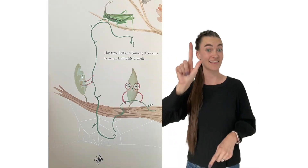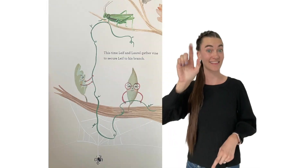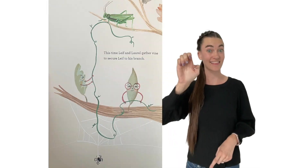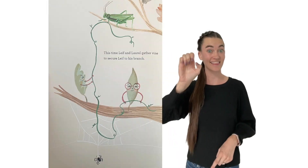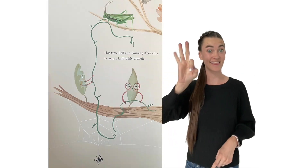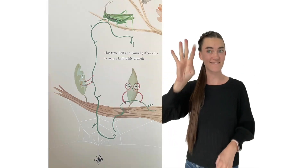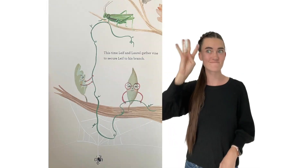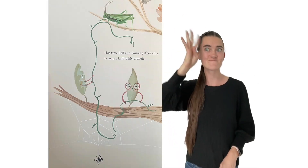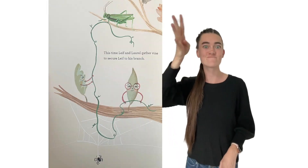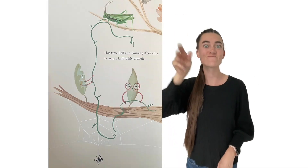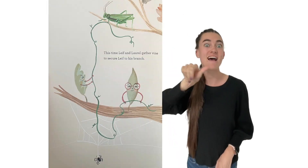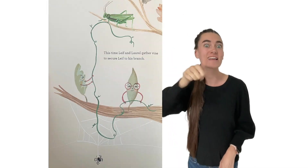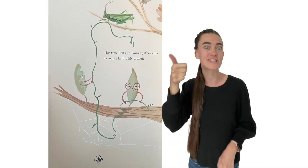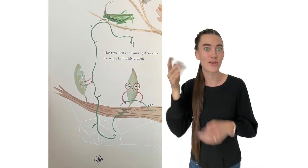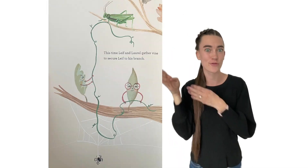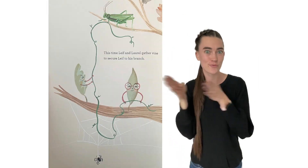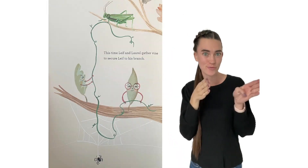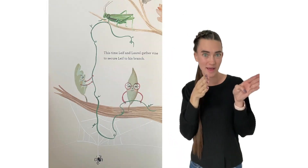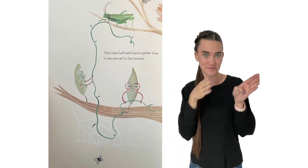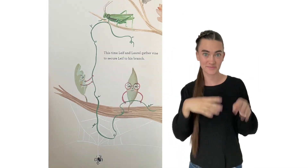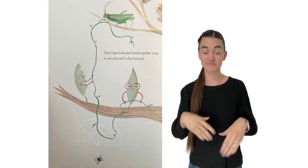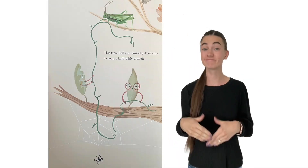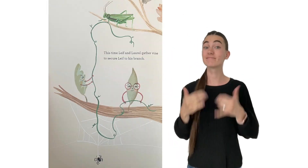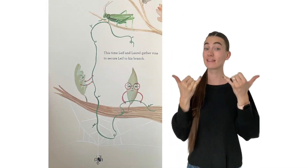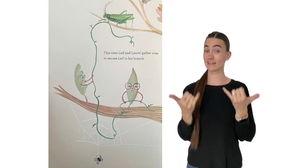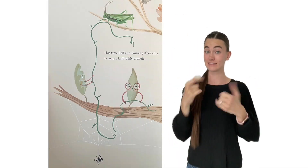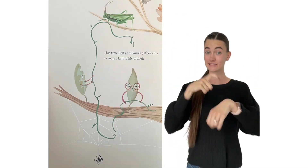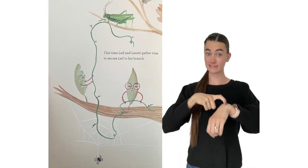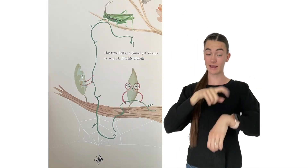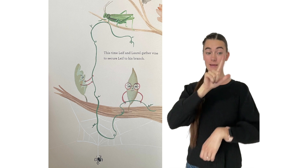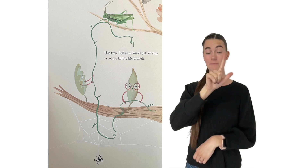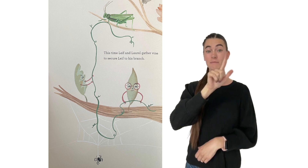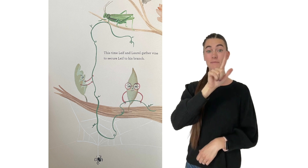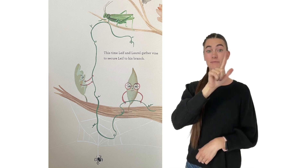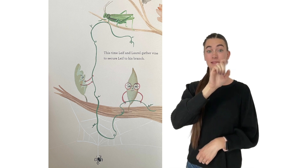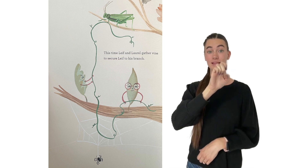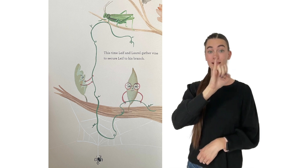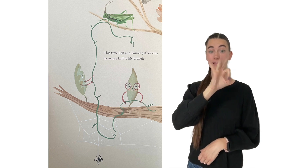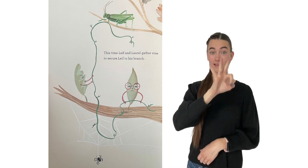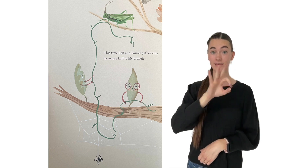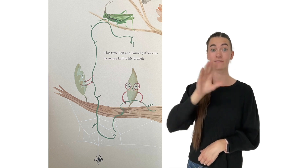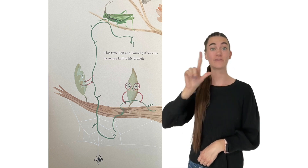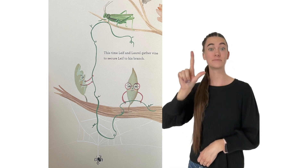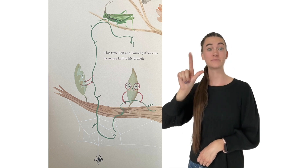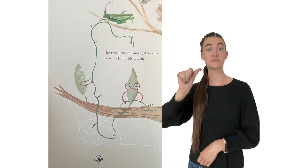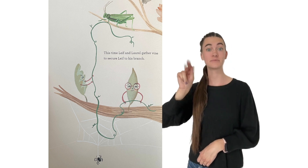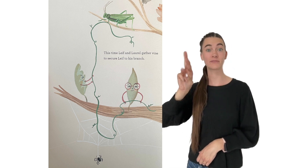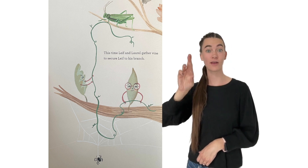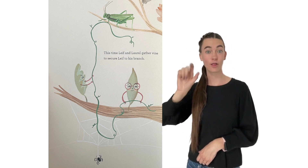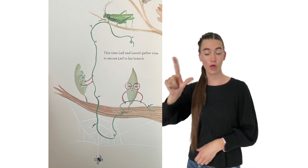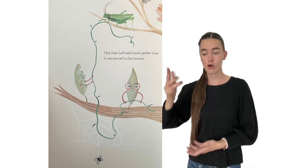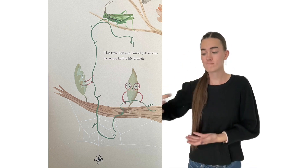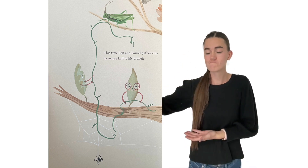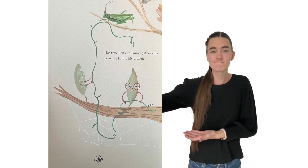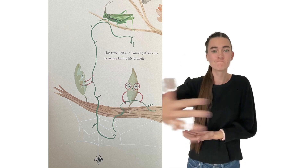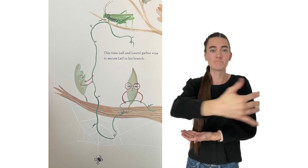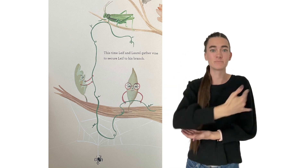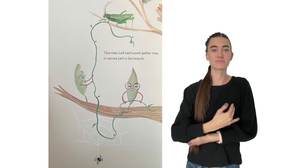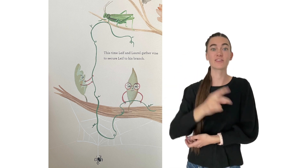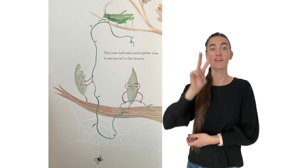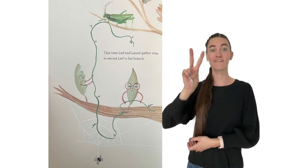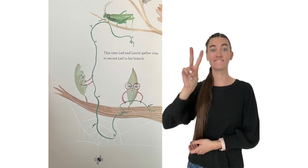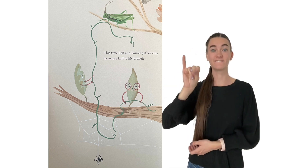But Leaf comes up with another plan. This time, Leaf and Laurel gather